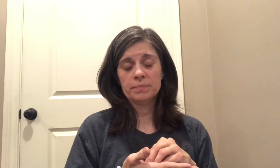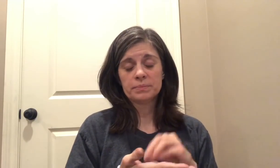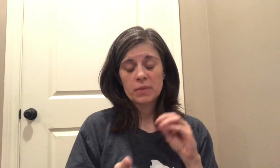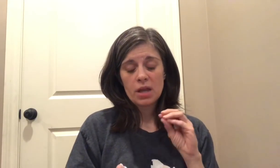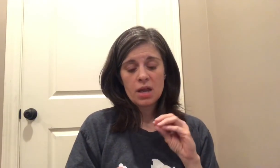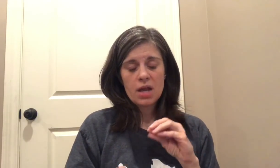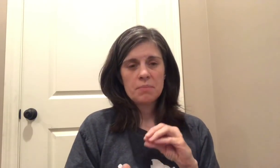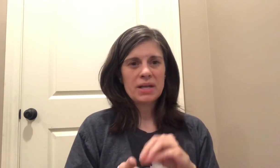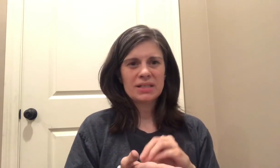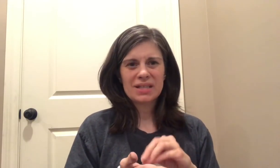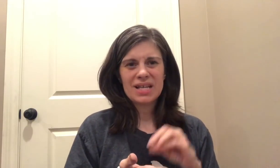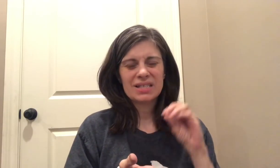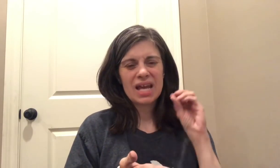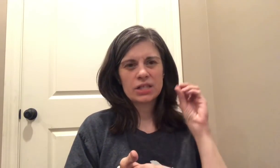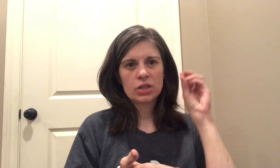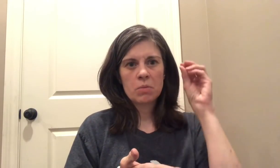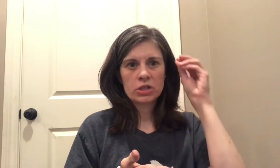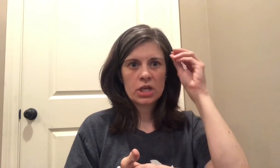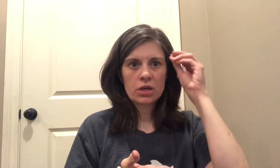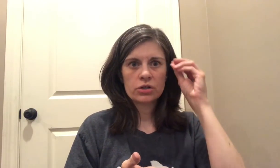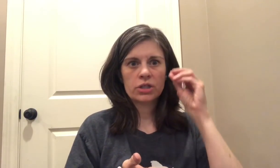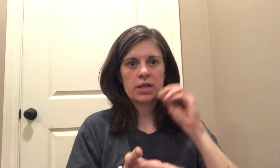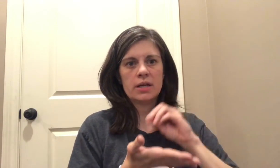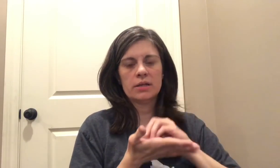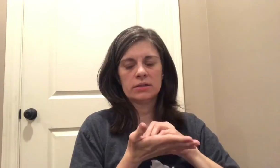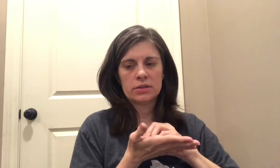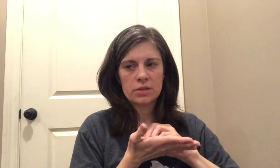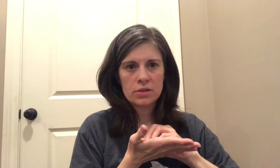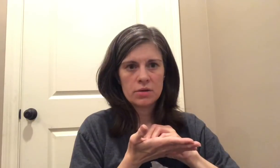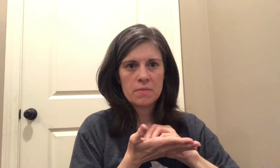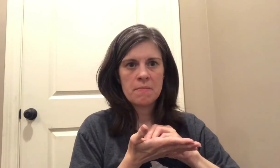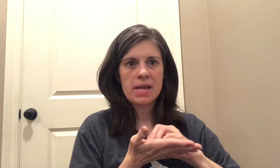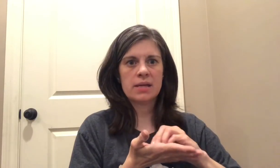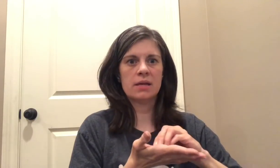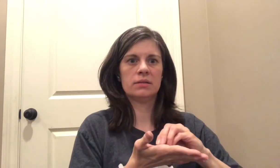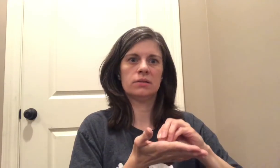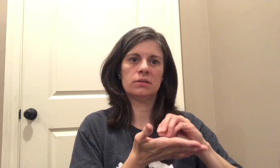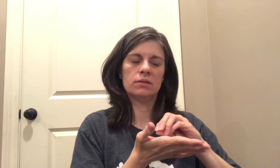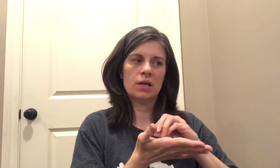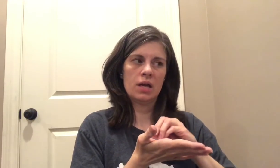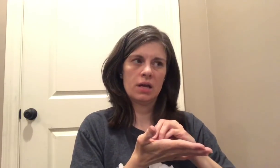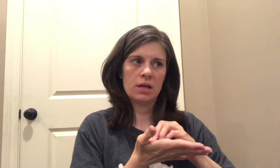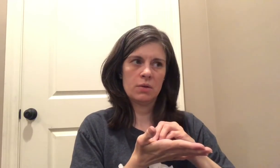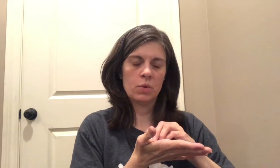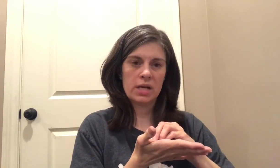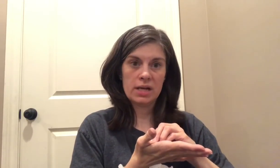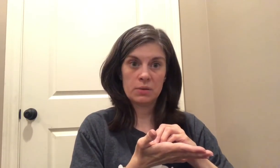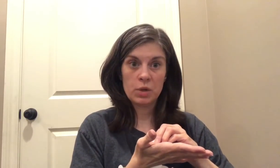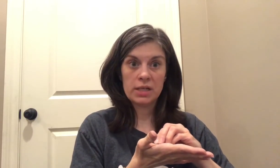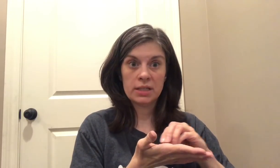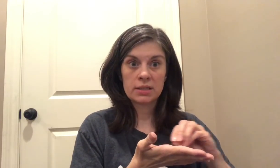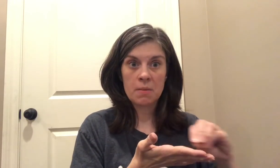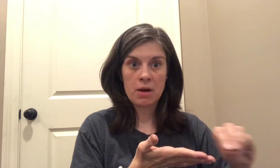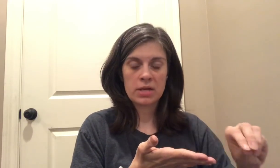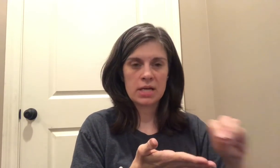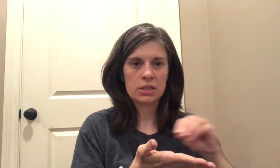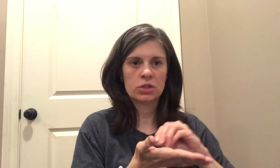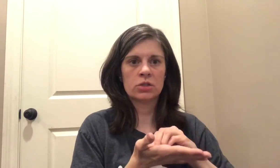basically it takes so much energy to make it when it when it does come out neat it's